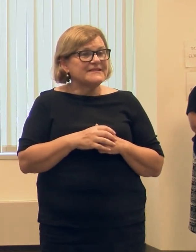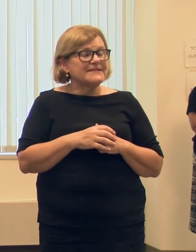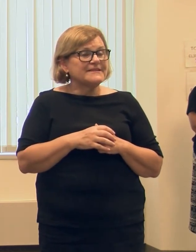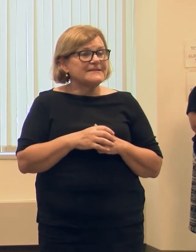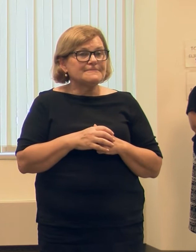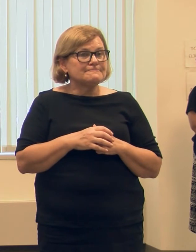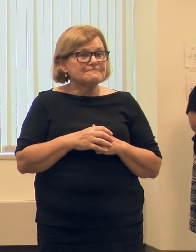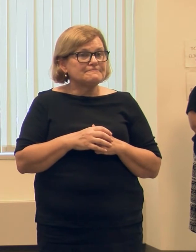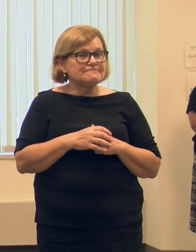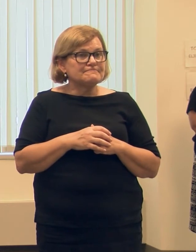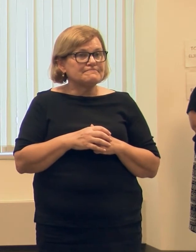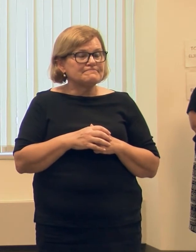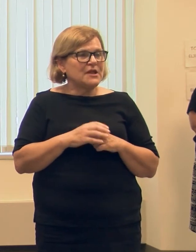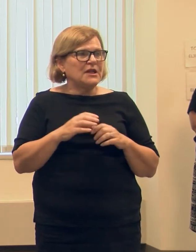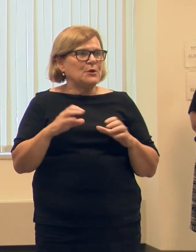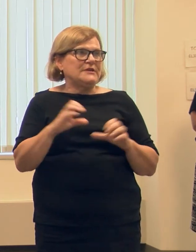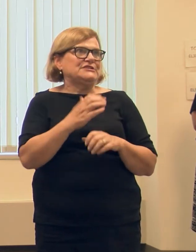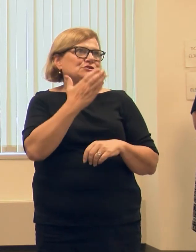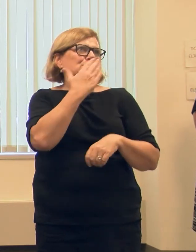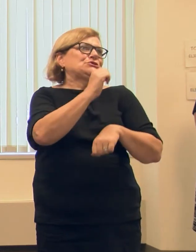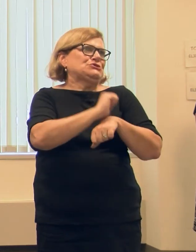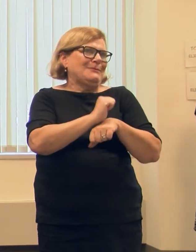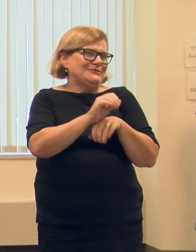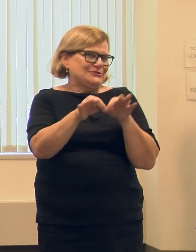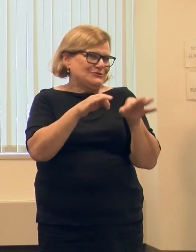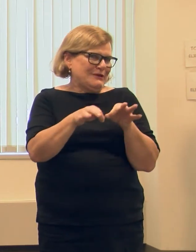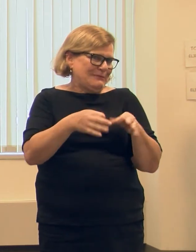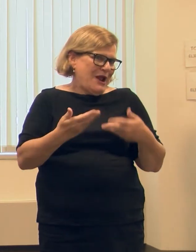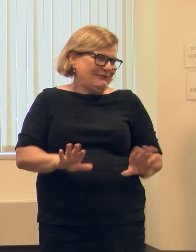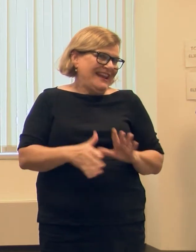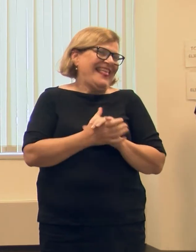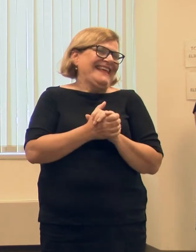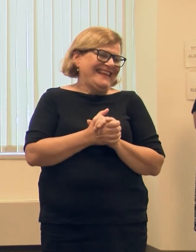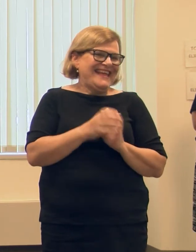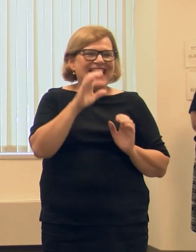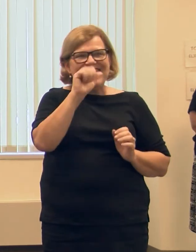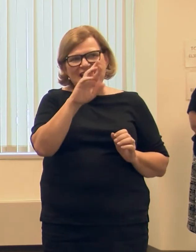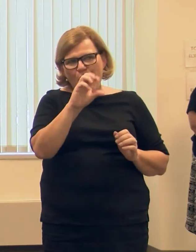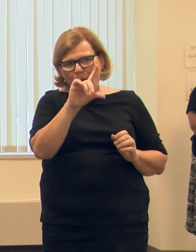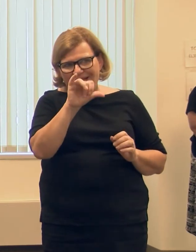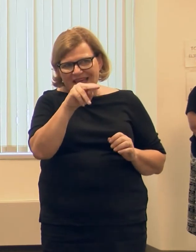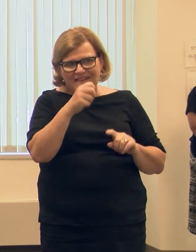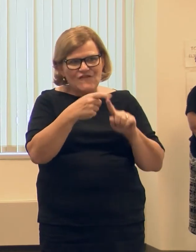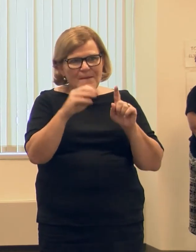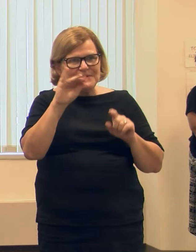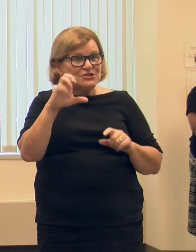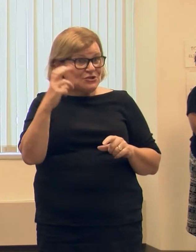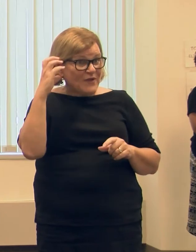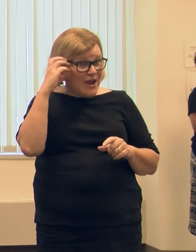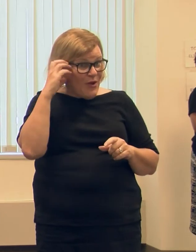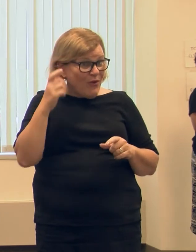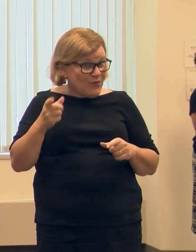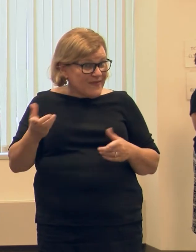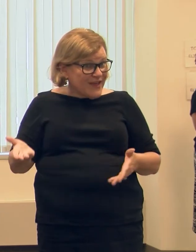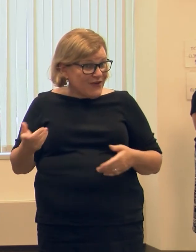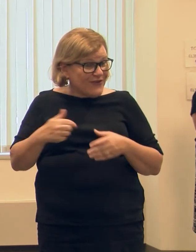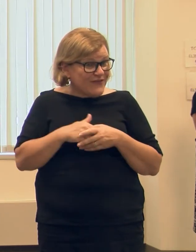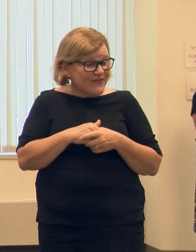We probably did such a good job of describing it. And Caroline from Michigan Radio, are you with us?